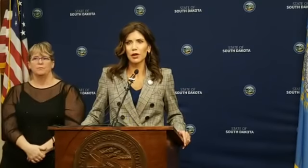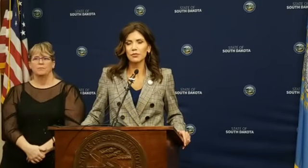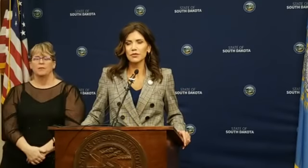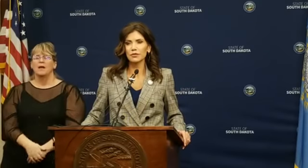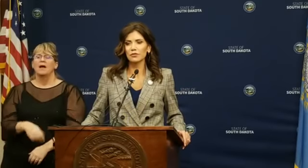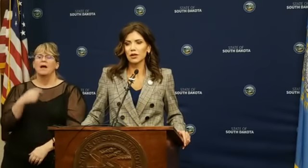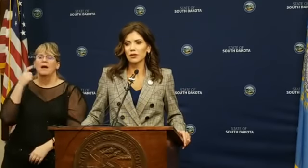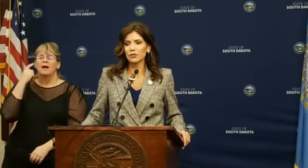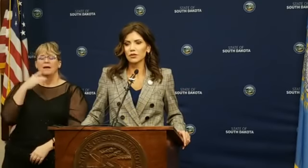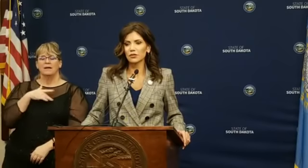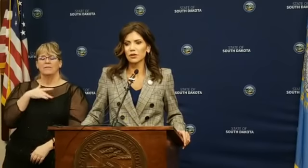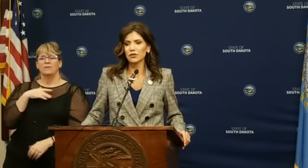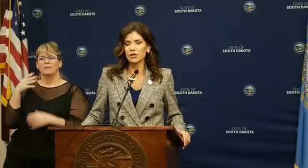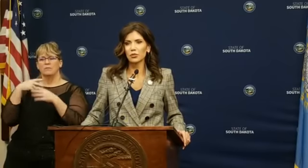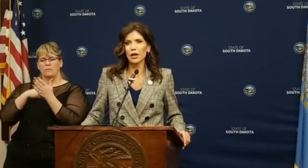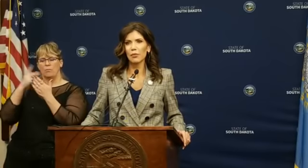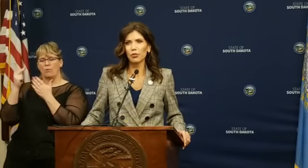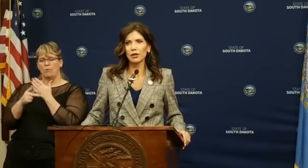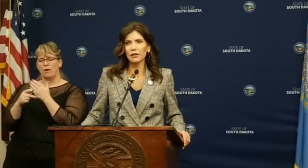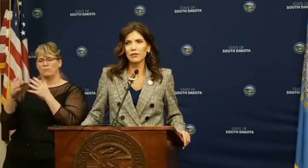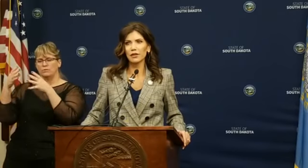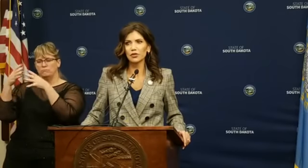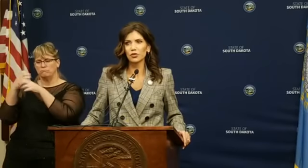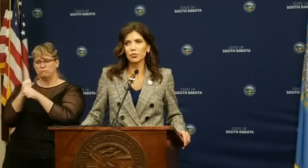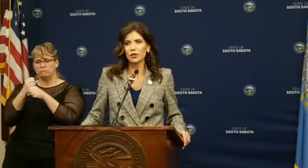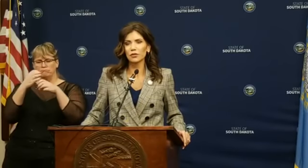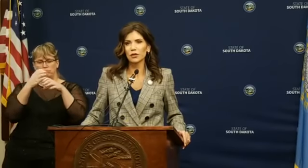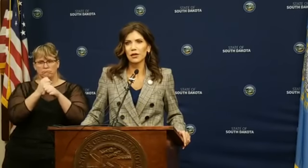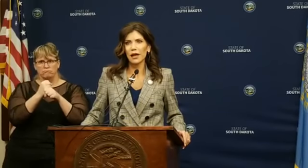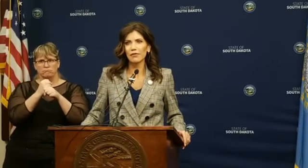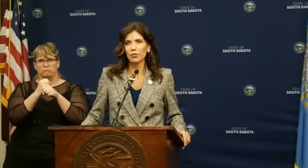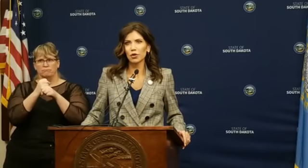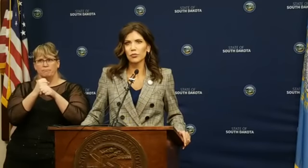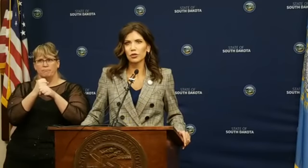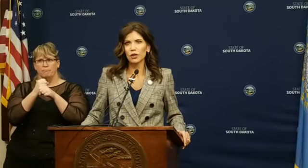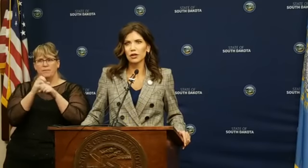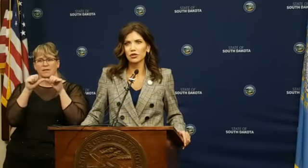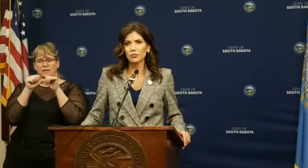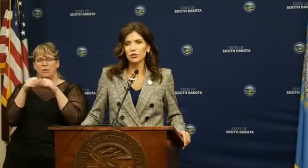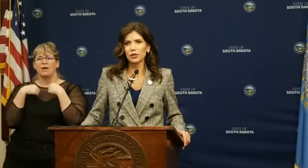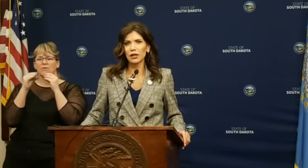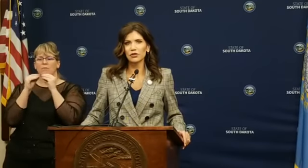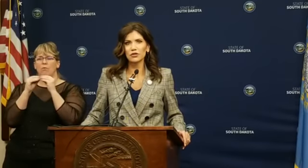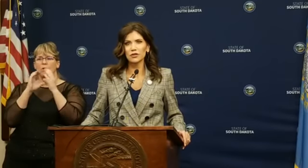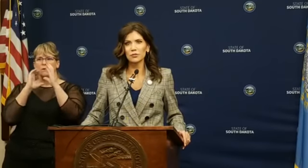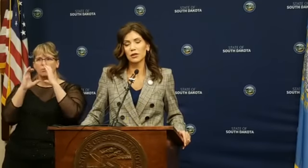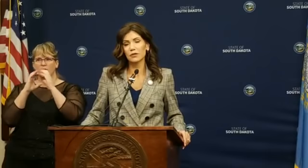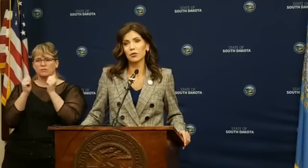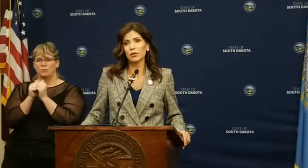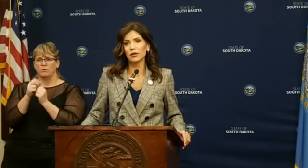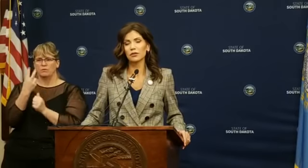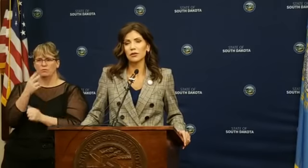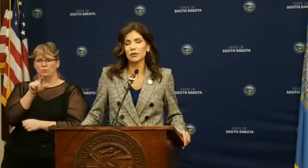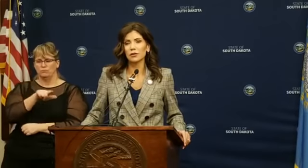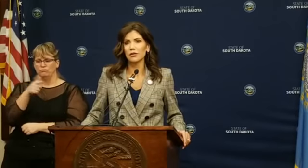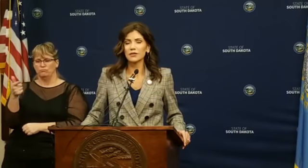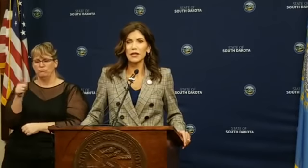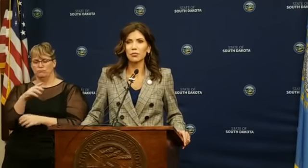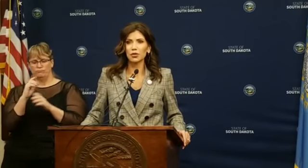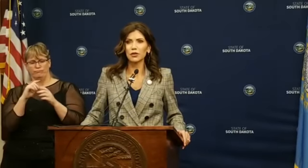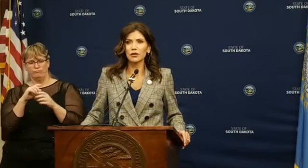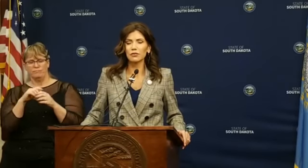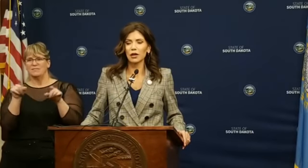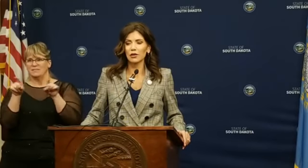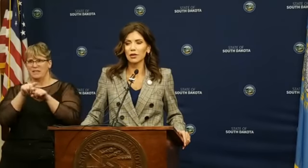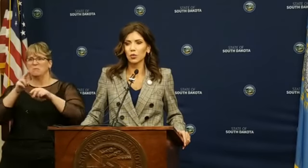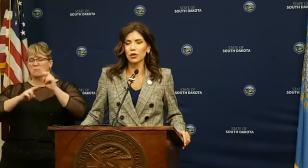programs and, and continuing operating like they do, but having more communication between the agencies because they'll be in the